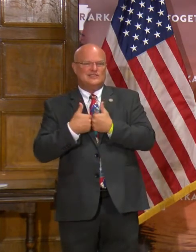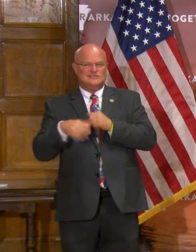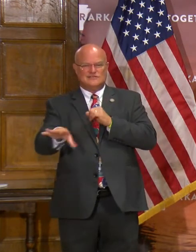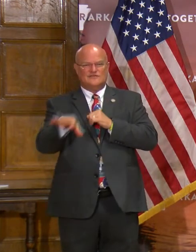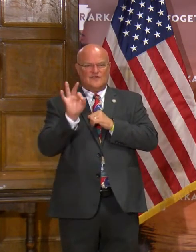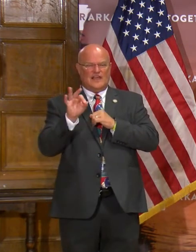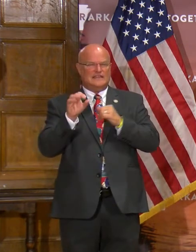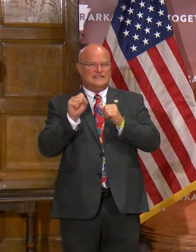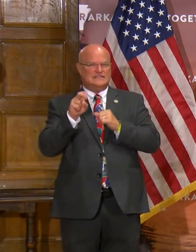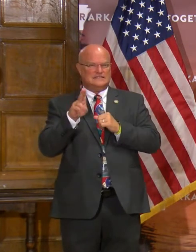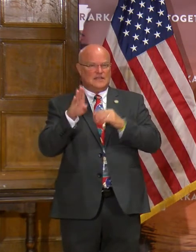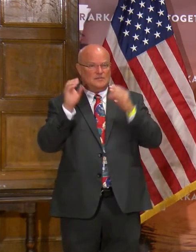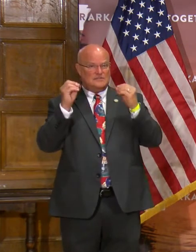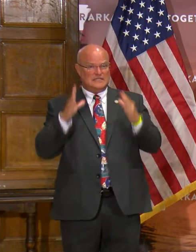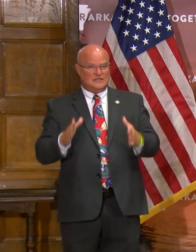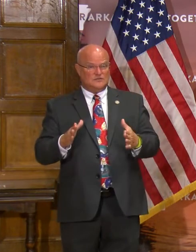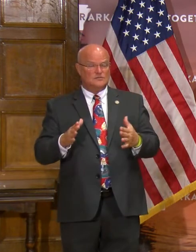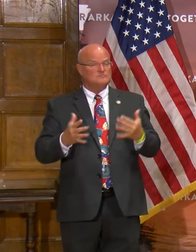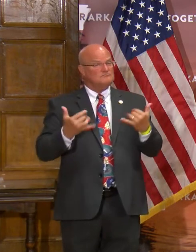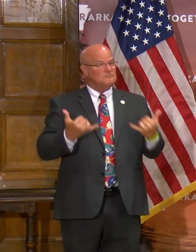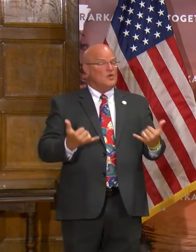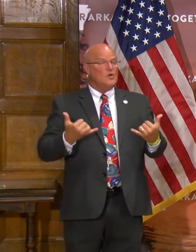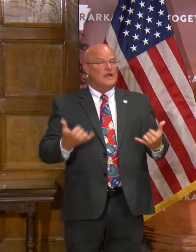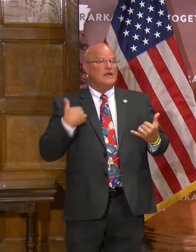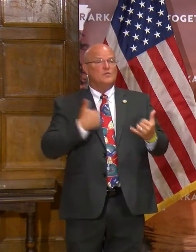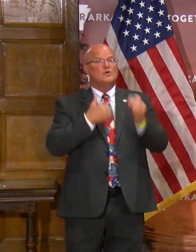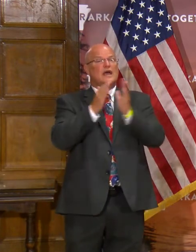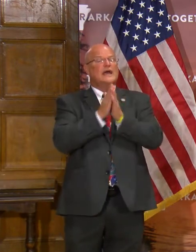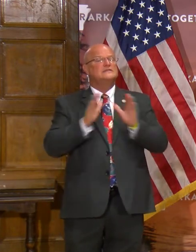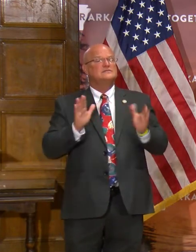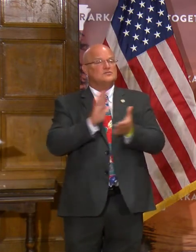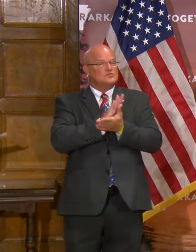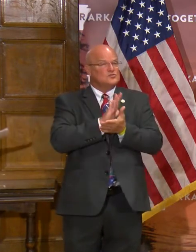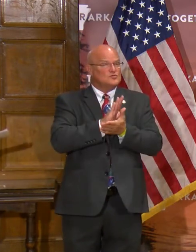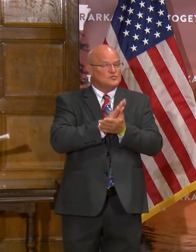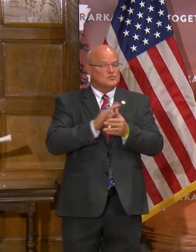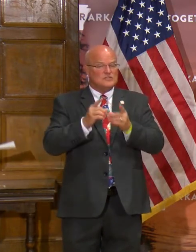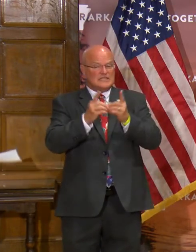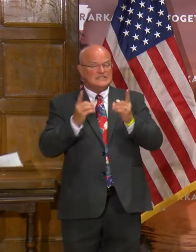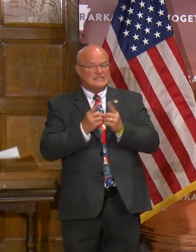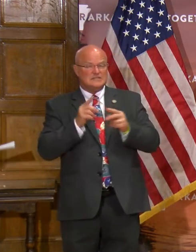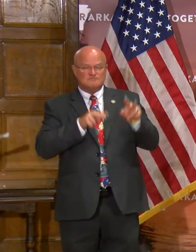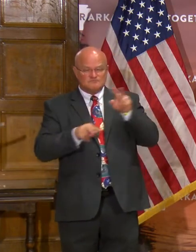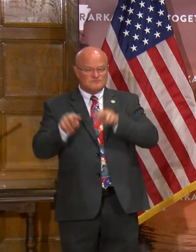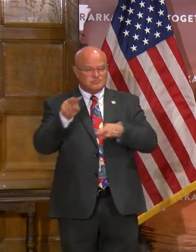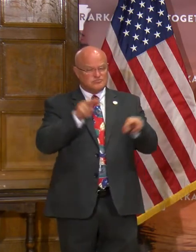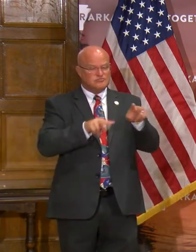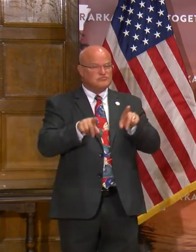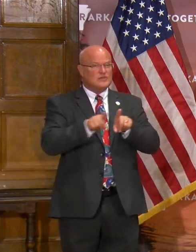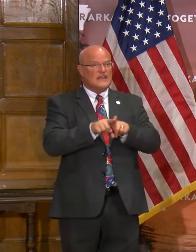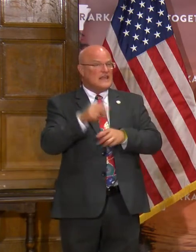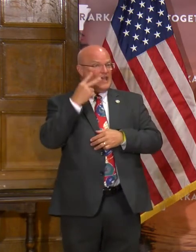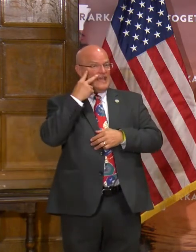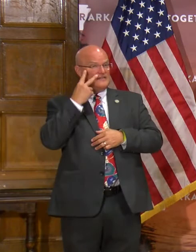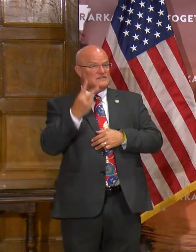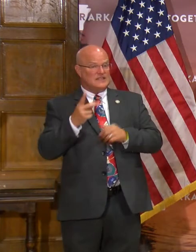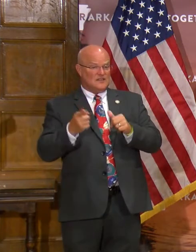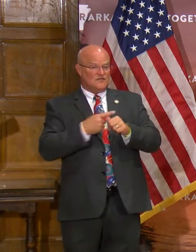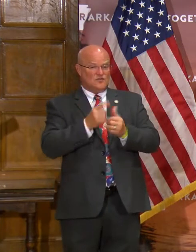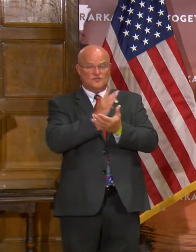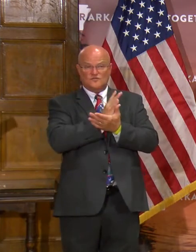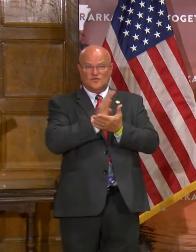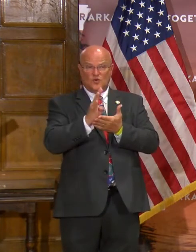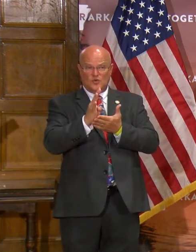So – but right now what we are asking schools and districts to look at is as they have seen the first four